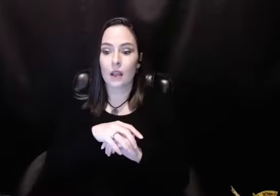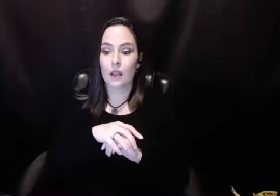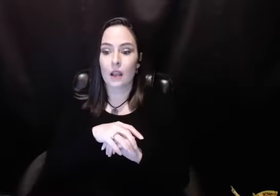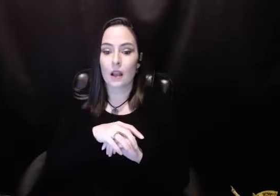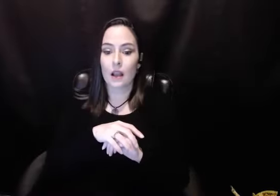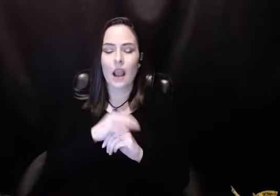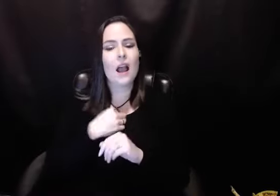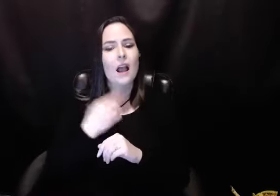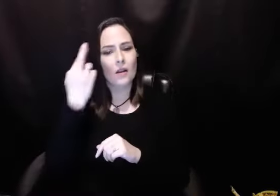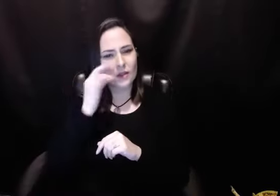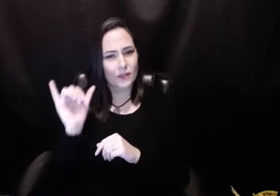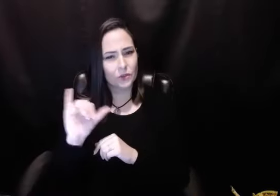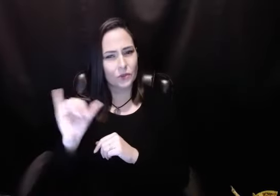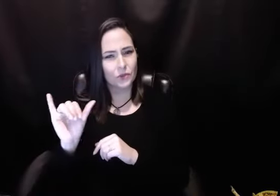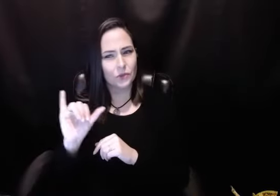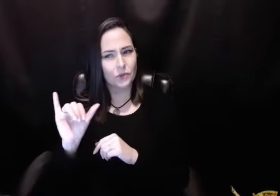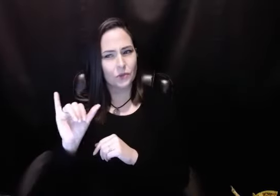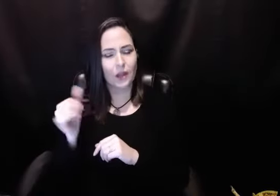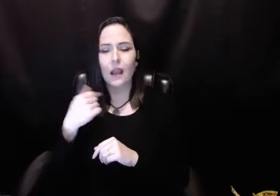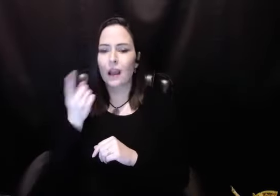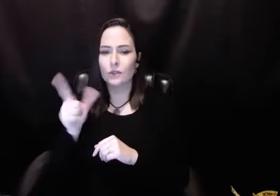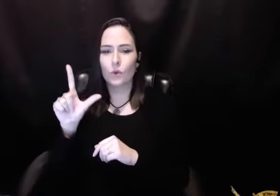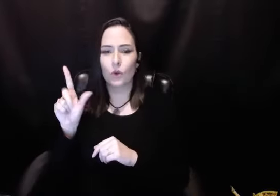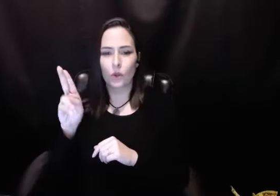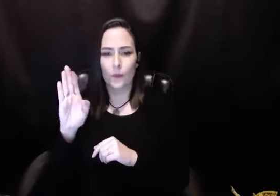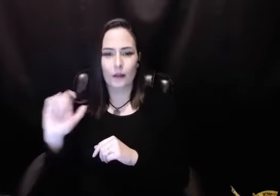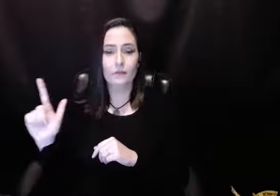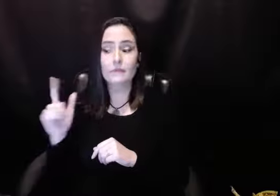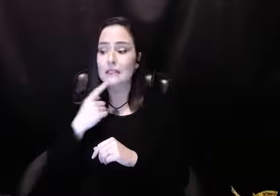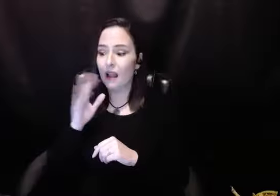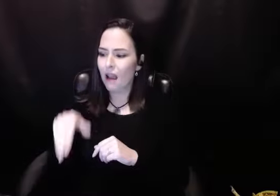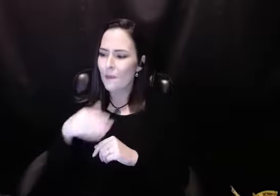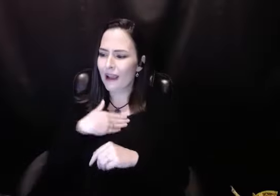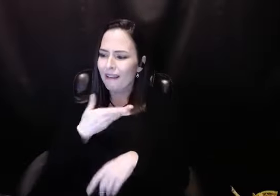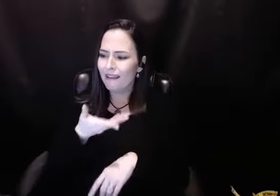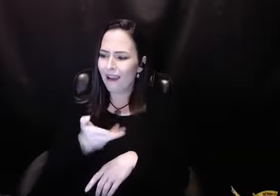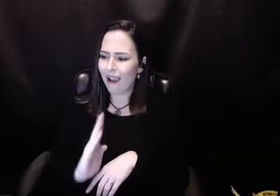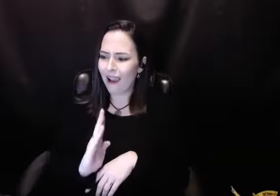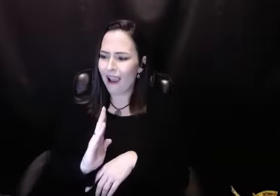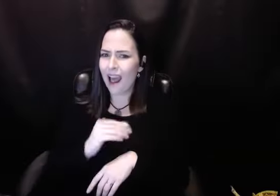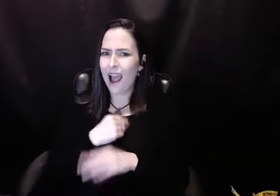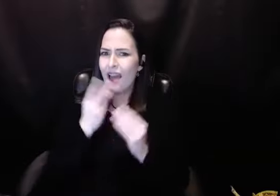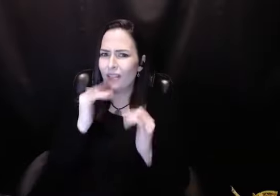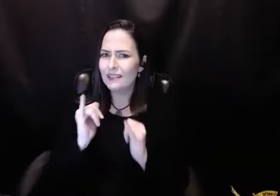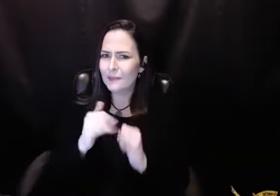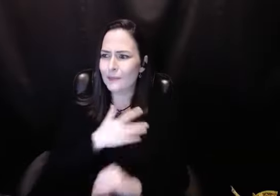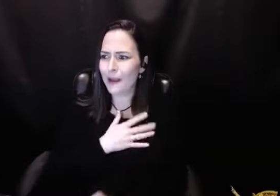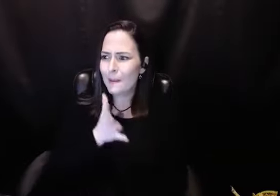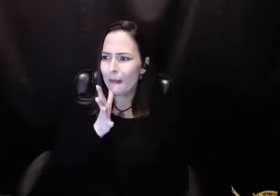nonetheless, you know, and I've also realized, too, one time I saw Lubelle, I said, Oh, my God,